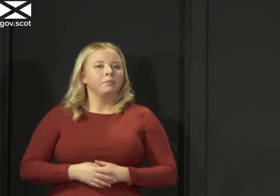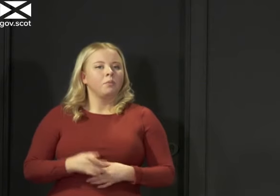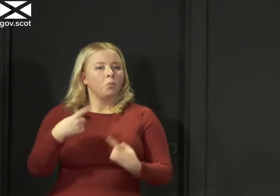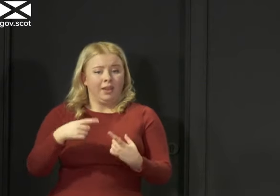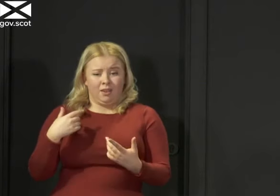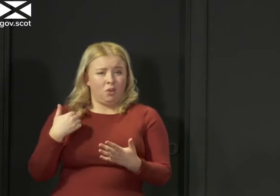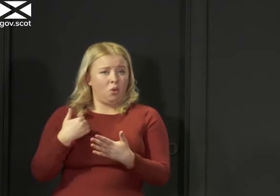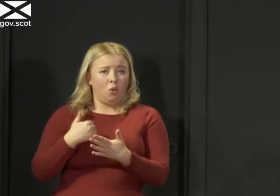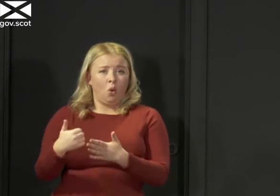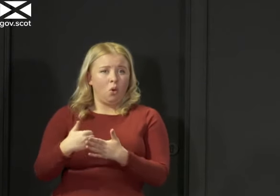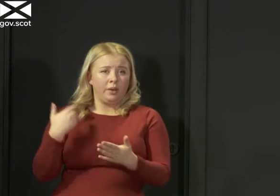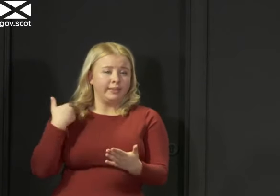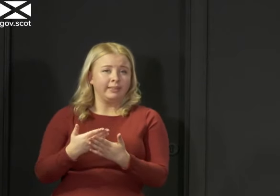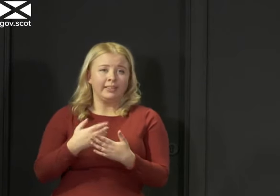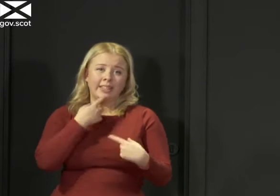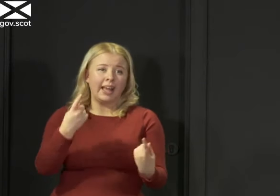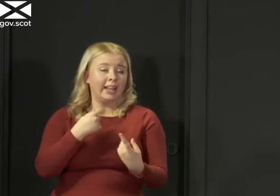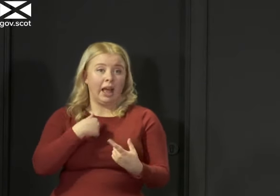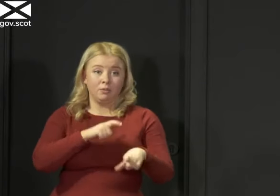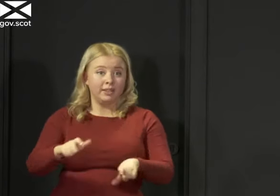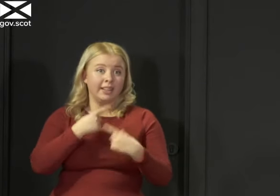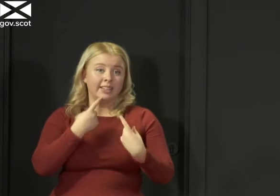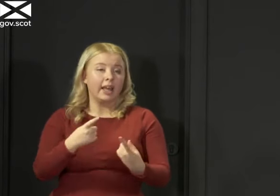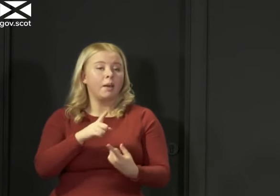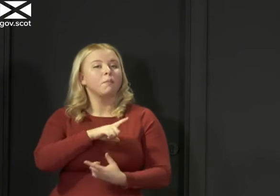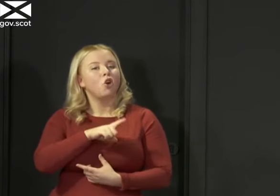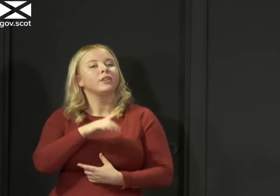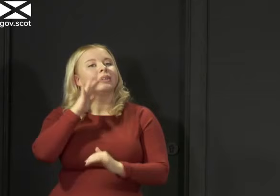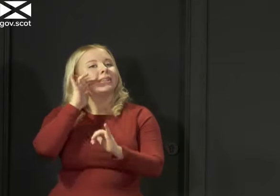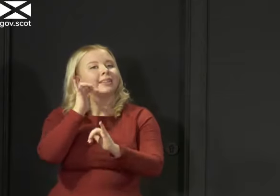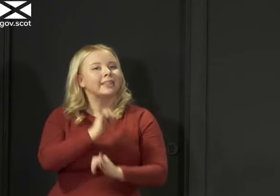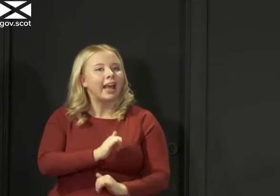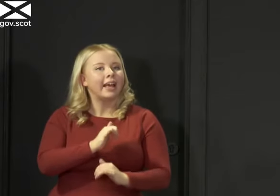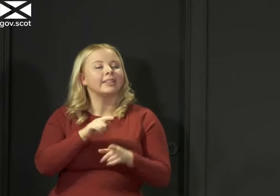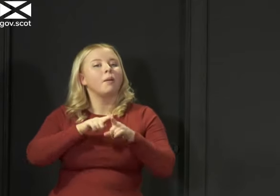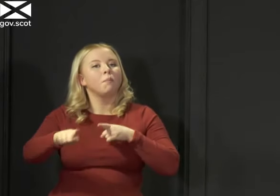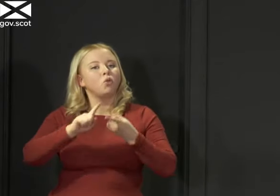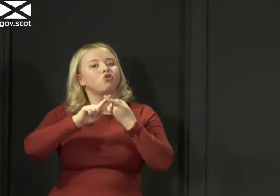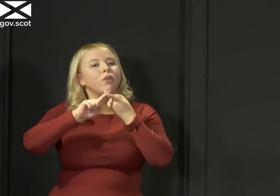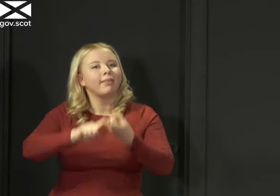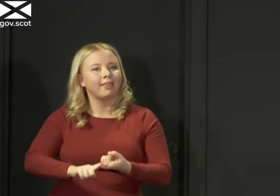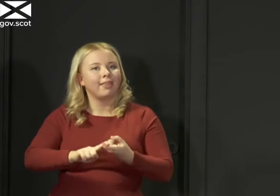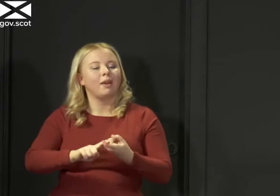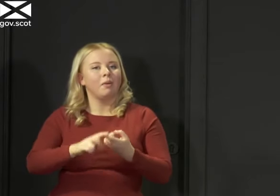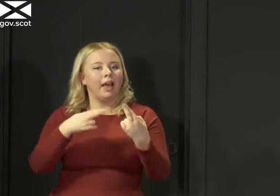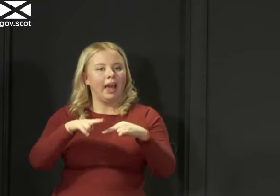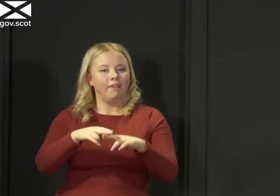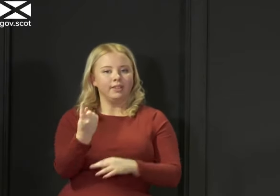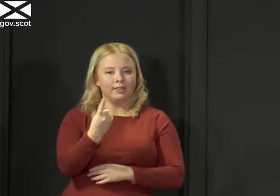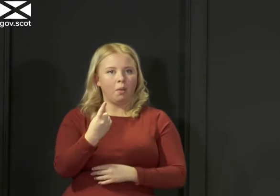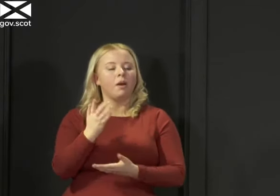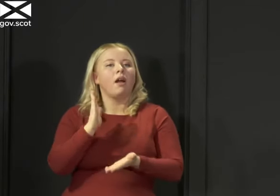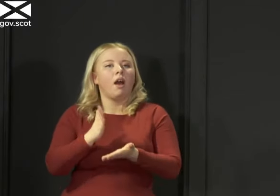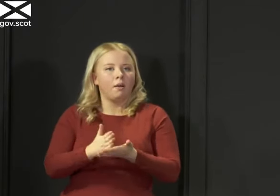always said, and I would still say, because it's the advice I'm given, that the test is most reliable in a window where somebody has